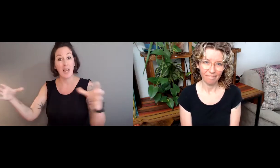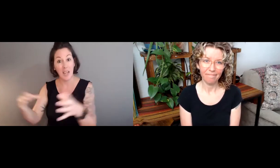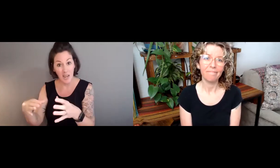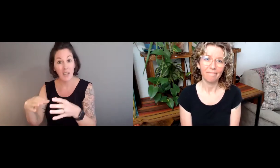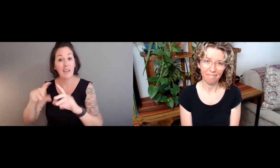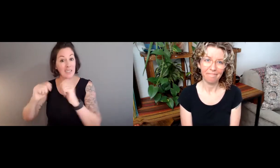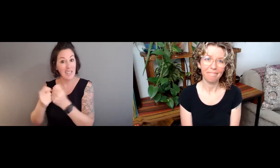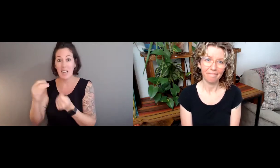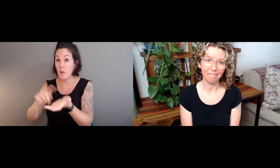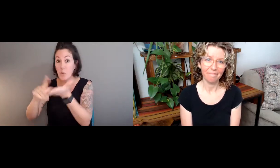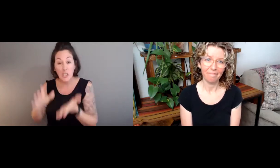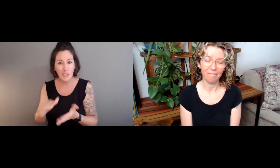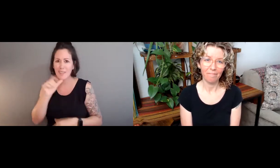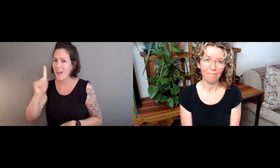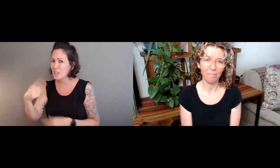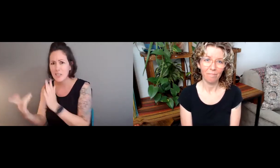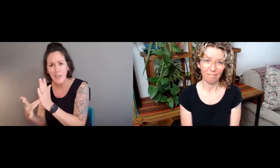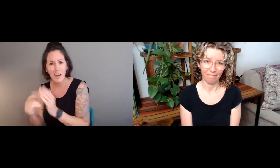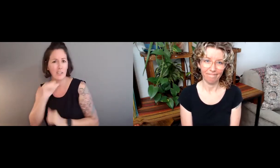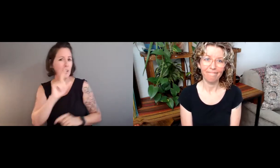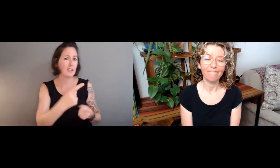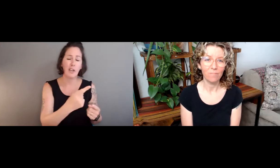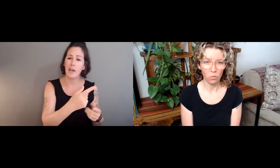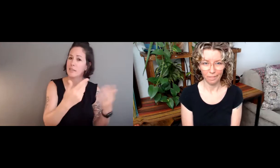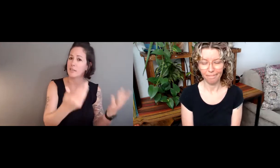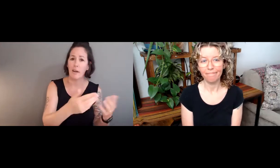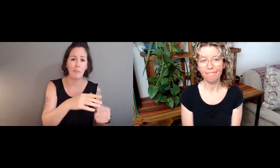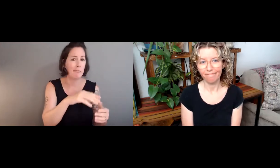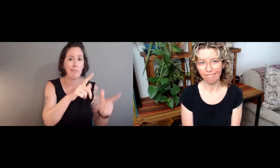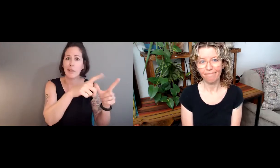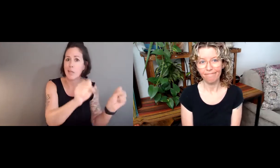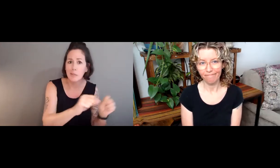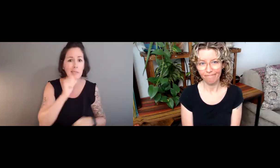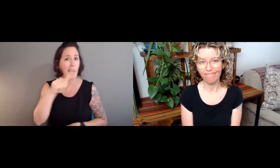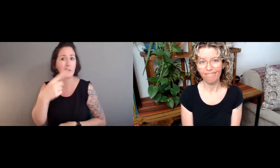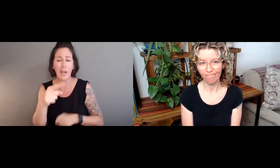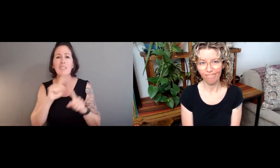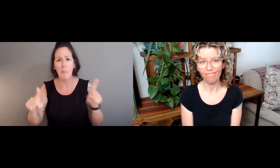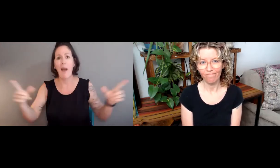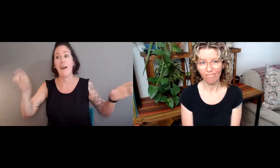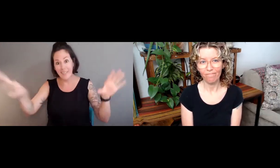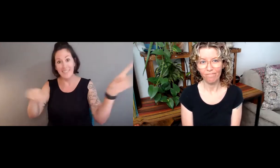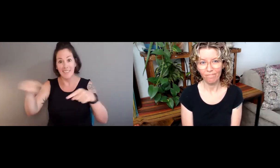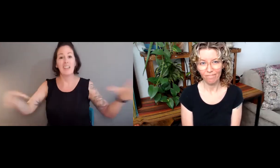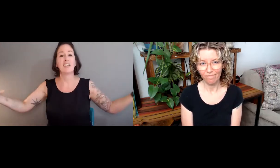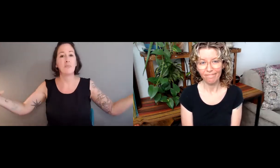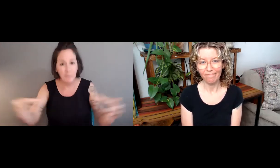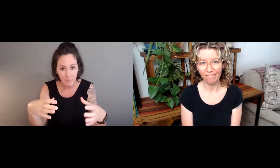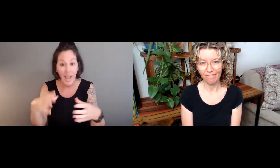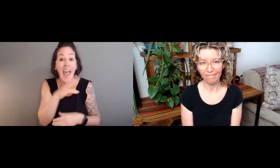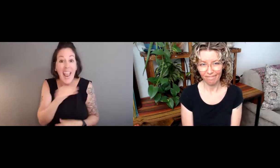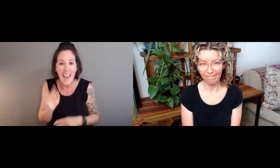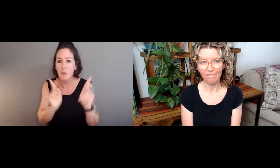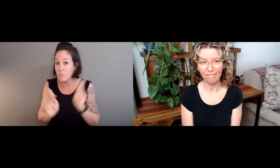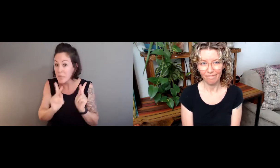One thing that's very important to us is being interdisciplinary, not just having people from technology and linguistics, but